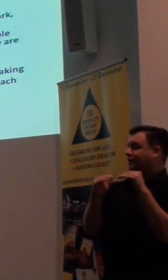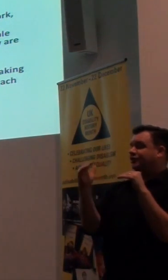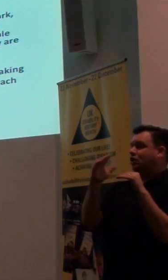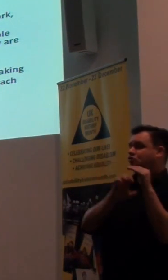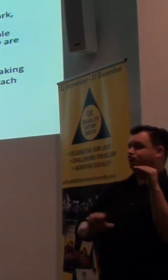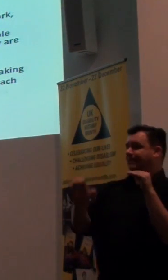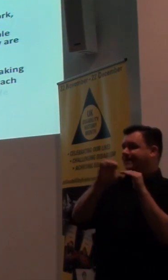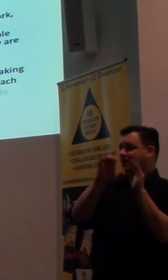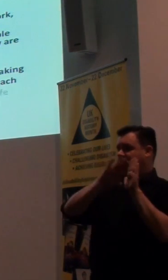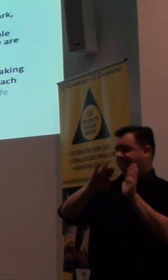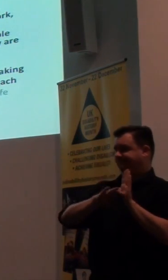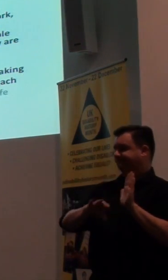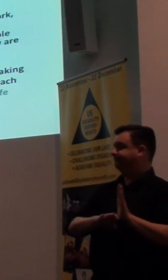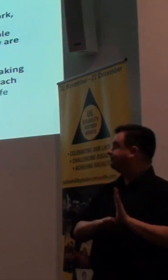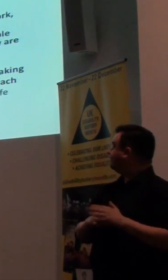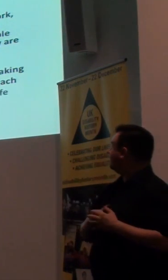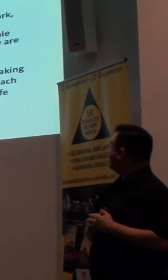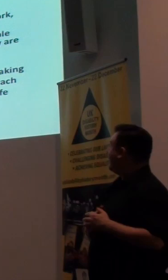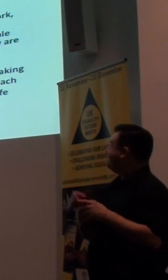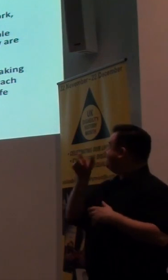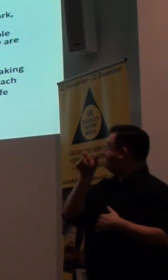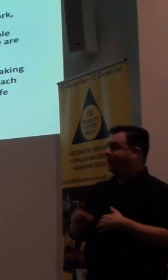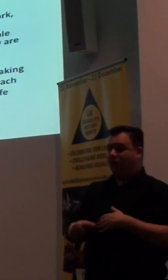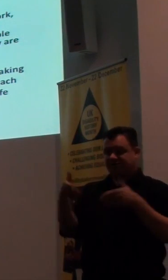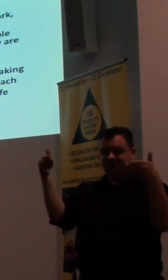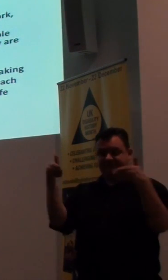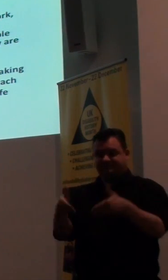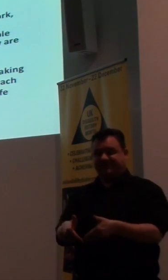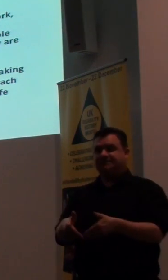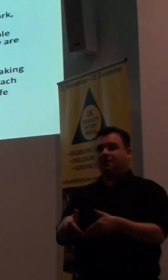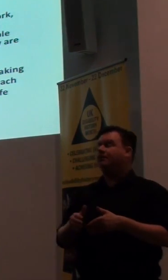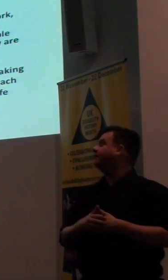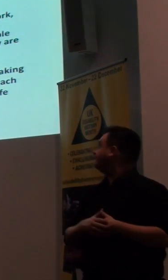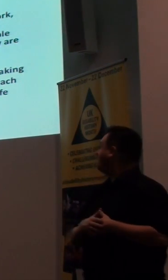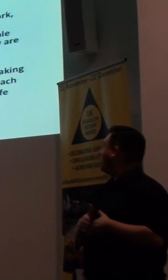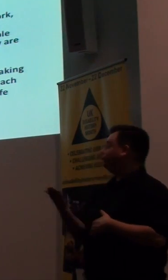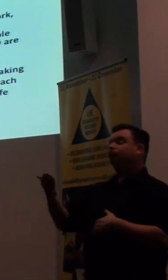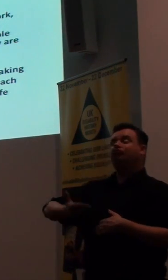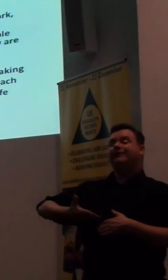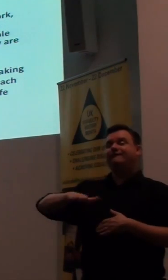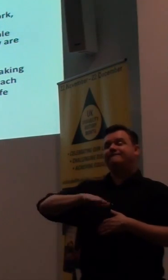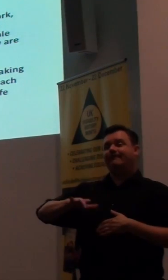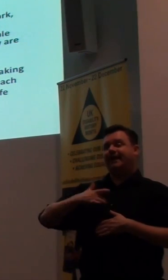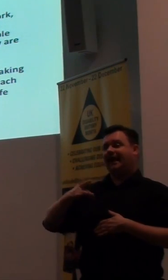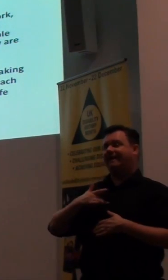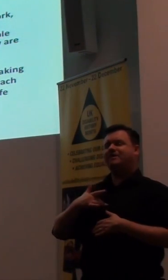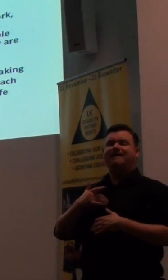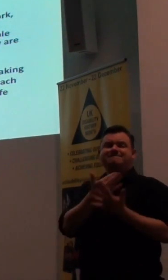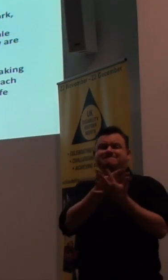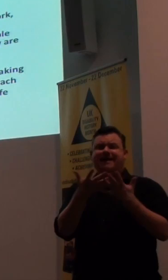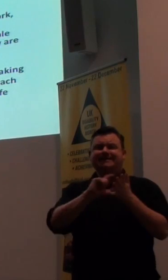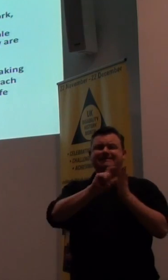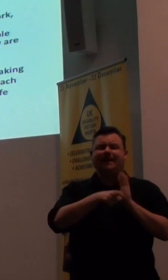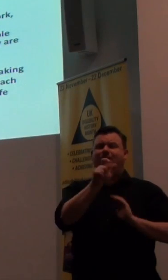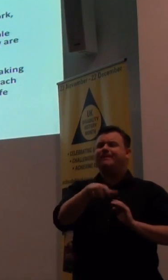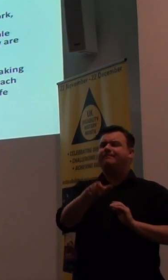Person-centred approaches and the right to a family life. There are still many, many disabled people who are having their children taken away